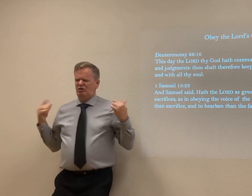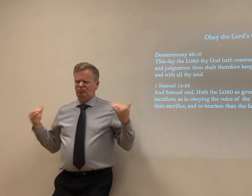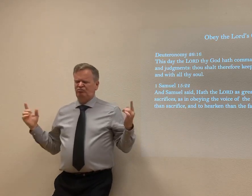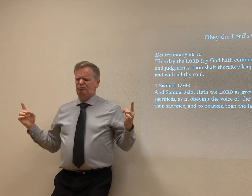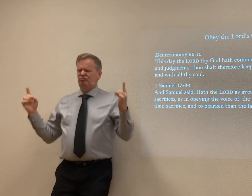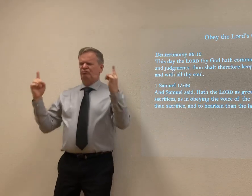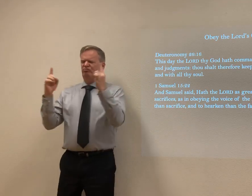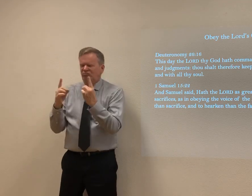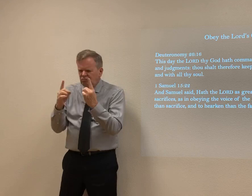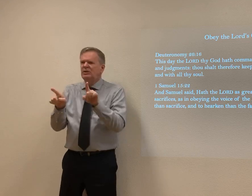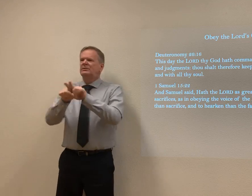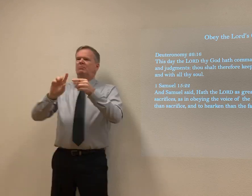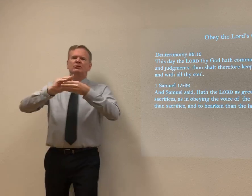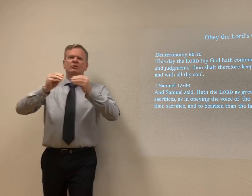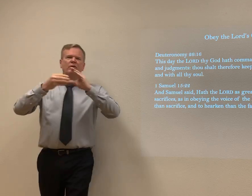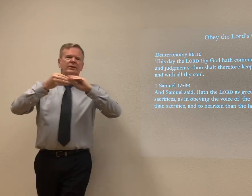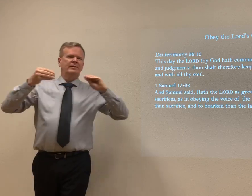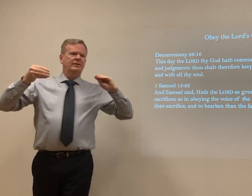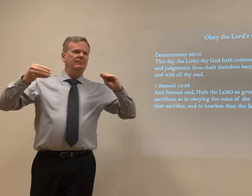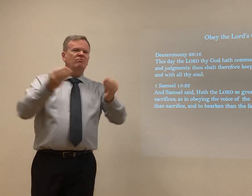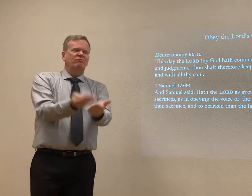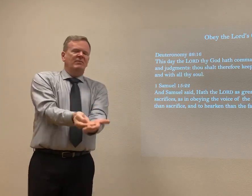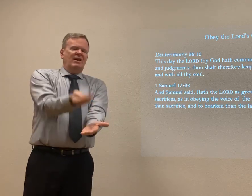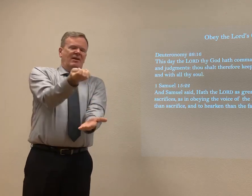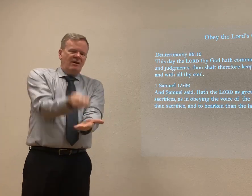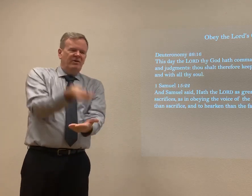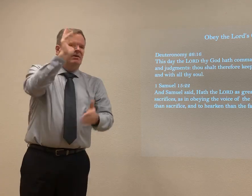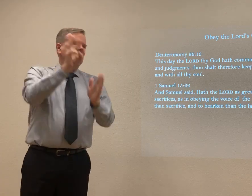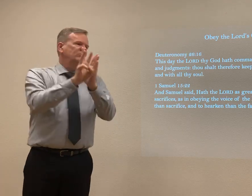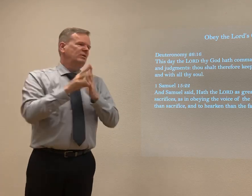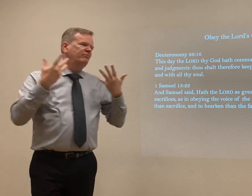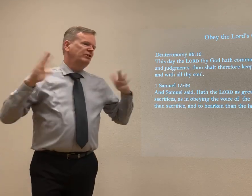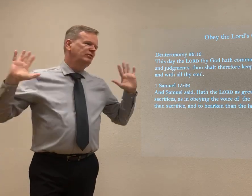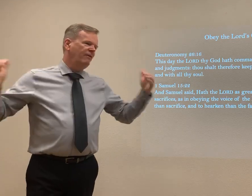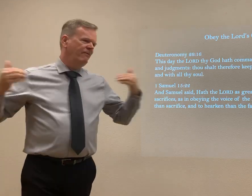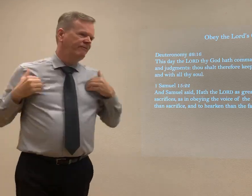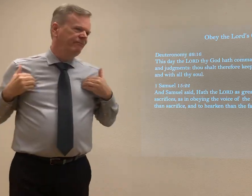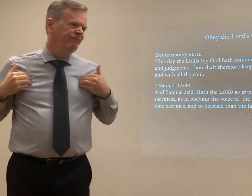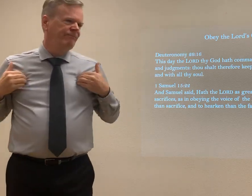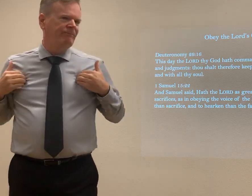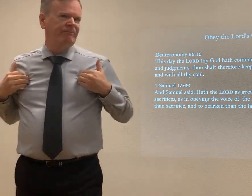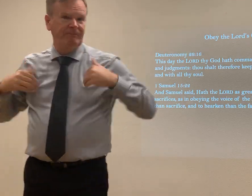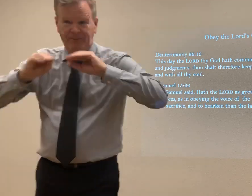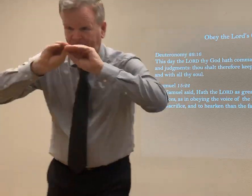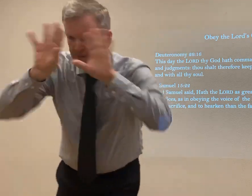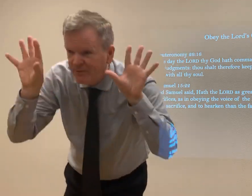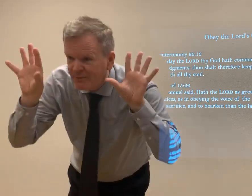to talk to the assistant pastor. So they ended up agreeing to me and they both had the same story. So, obviously, this is God's will.